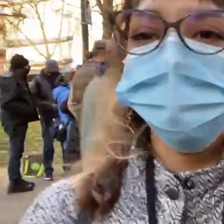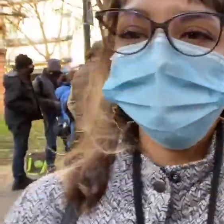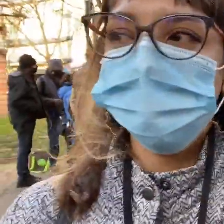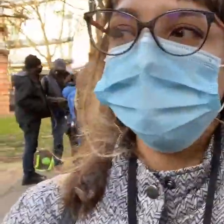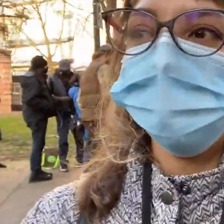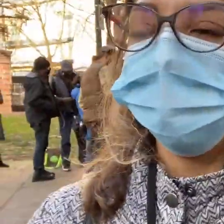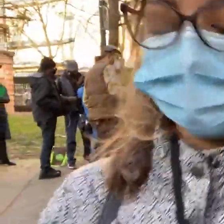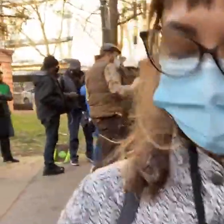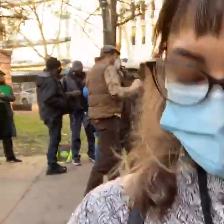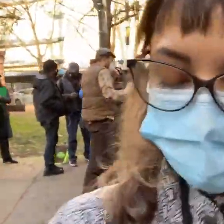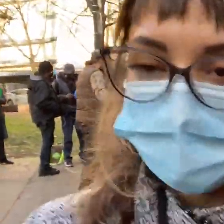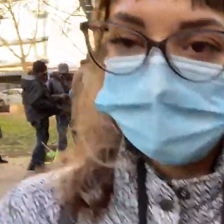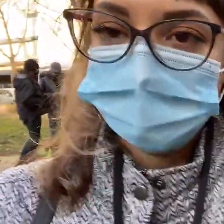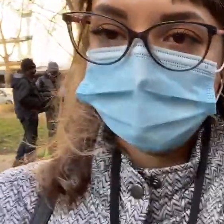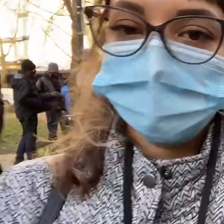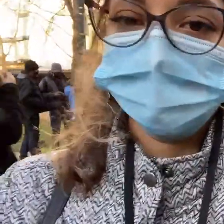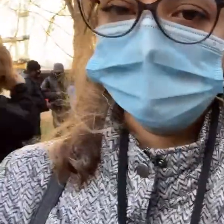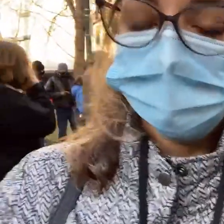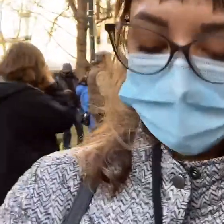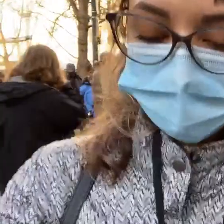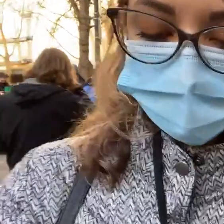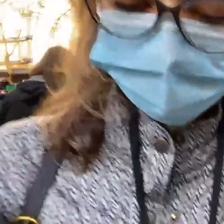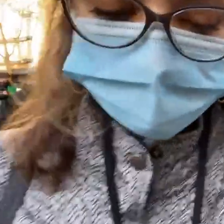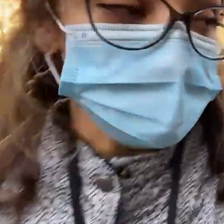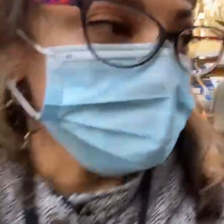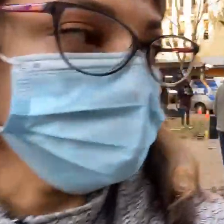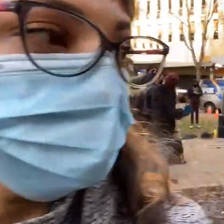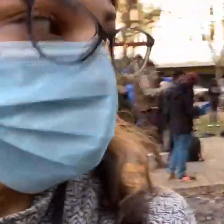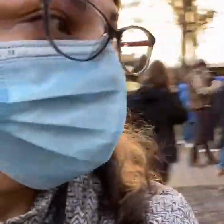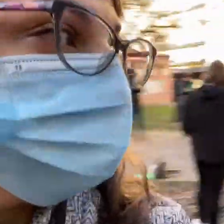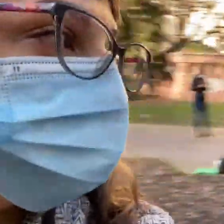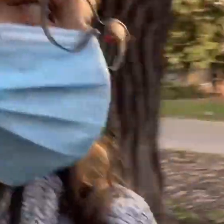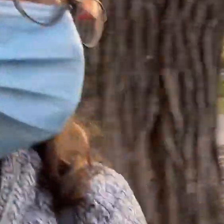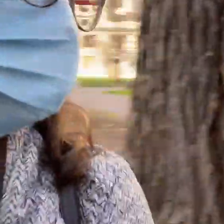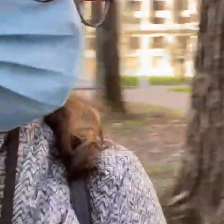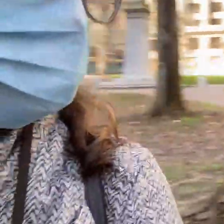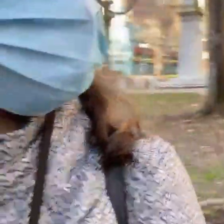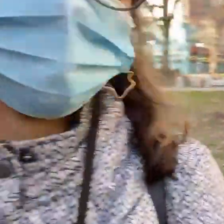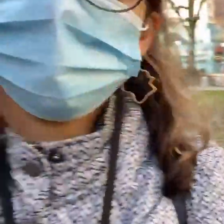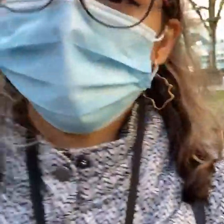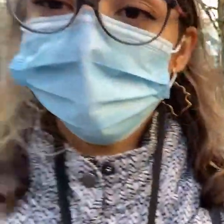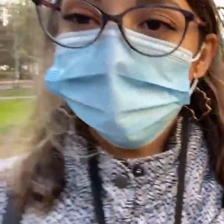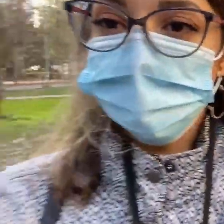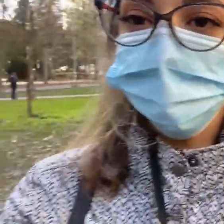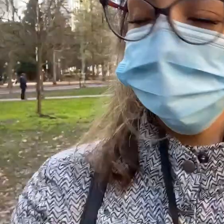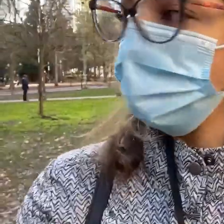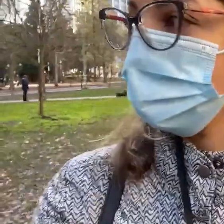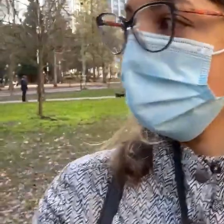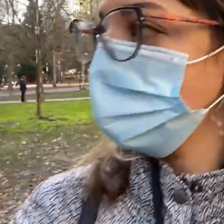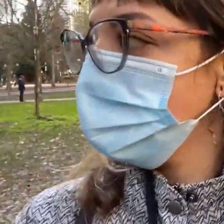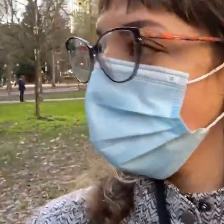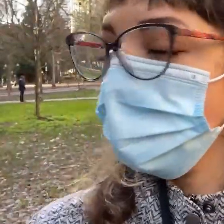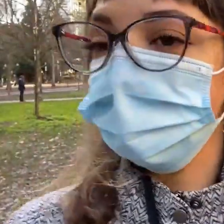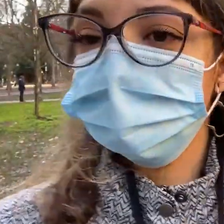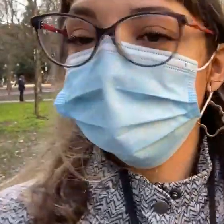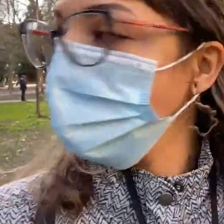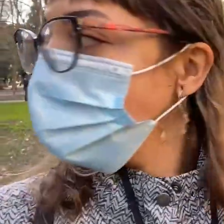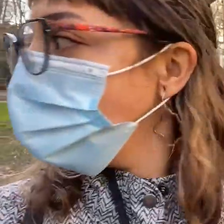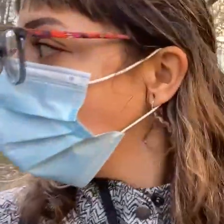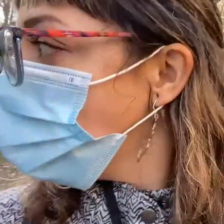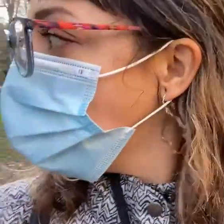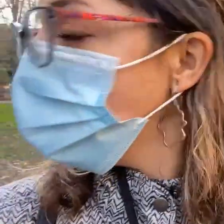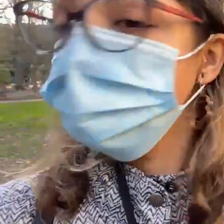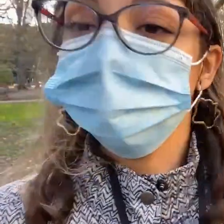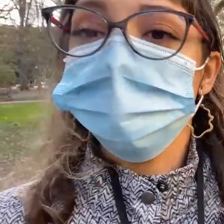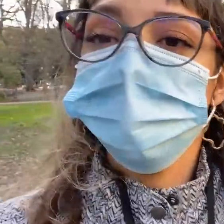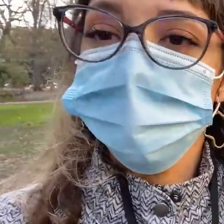hey everybody thank you so much for tuning in um very important information for those who have